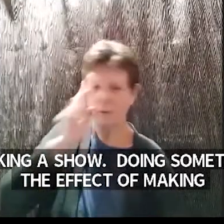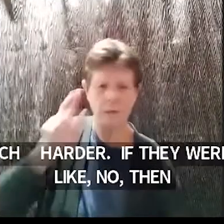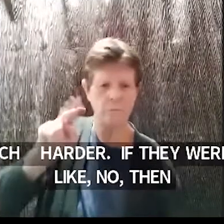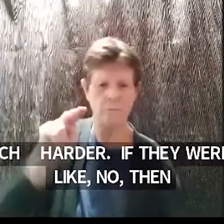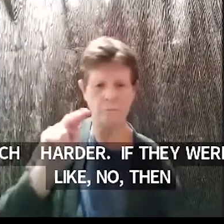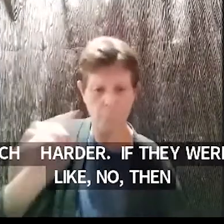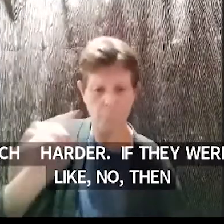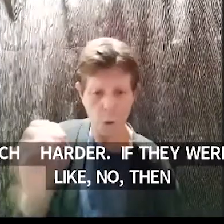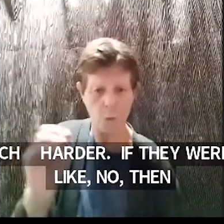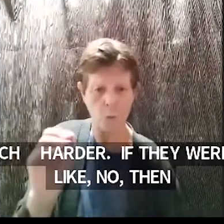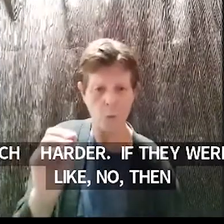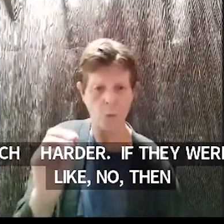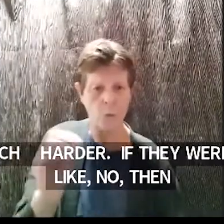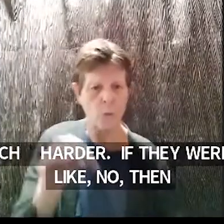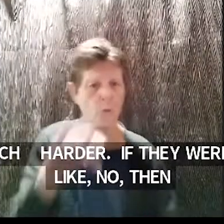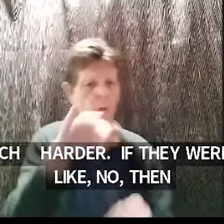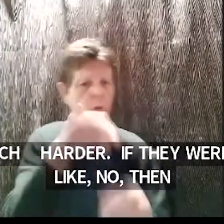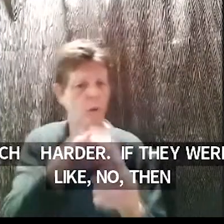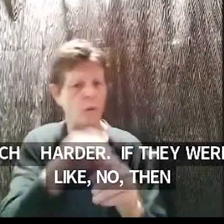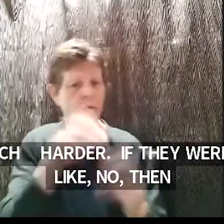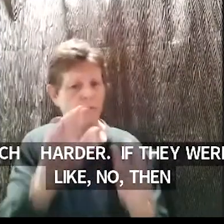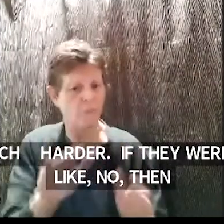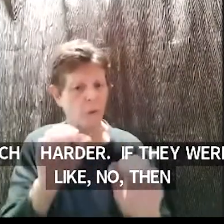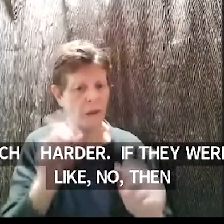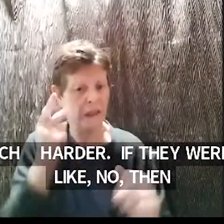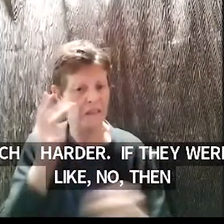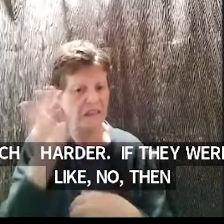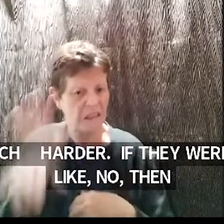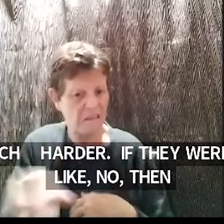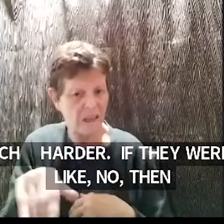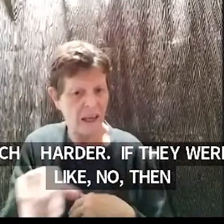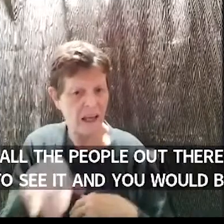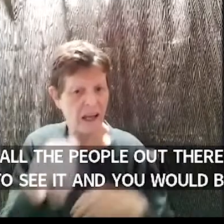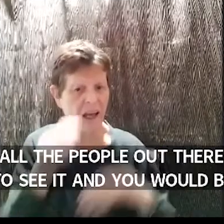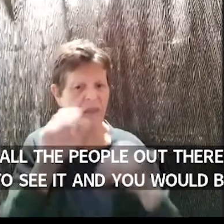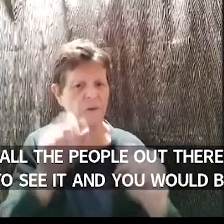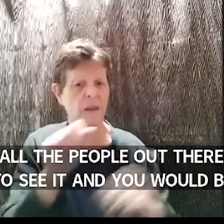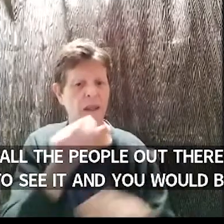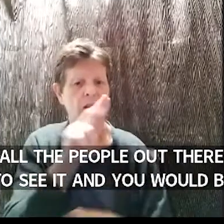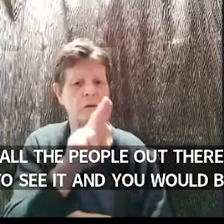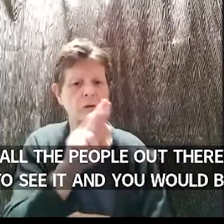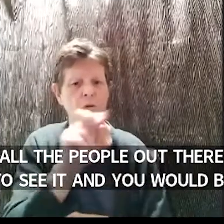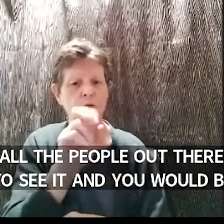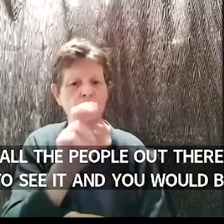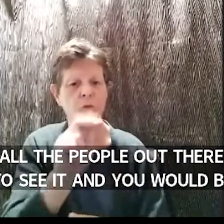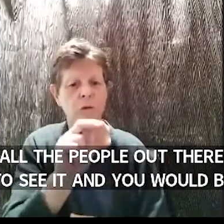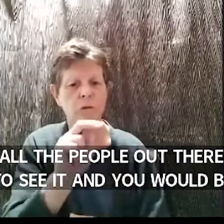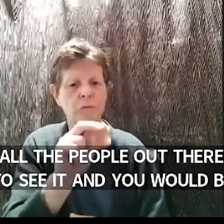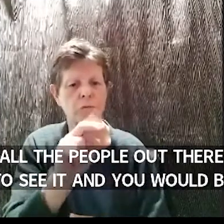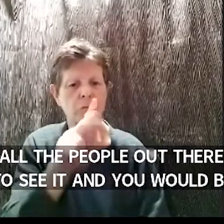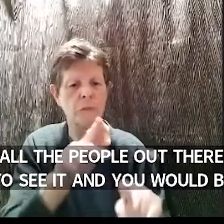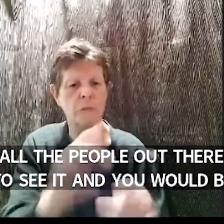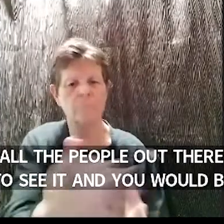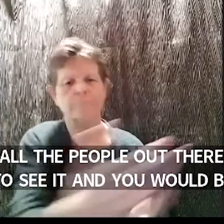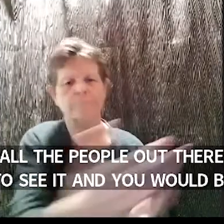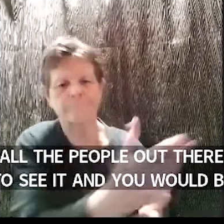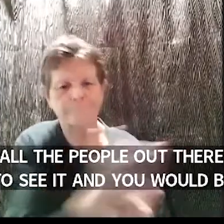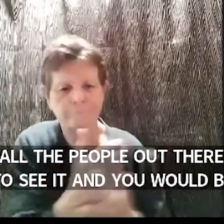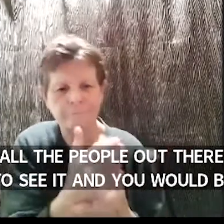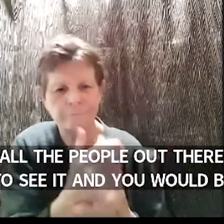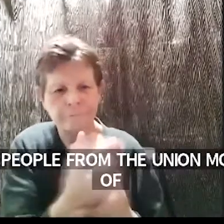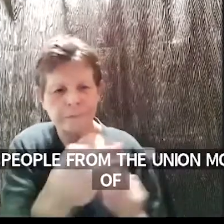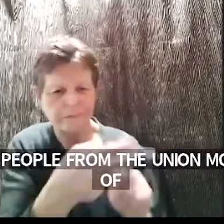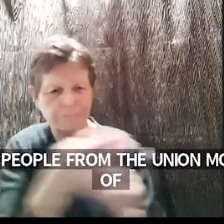there would be able to see it you'd be able to go collect people from the union movement or where else kind of easier but when when the less less affected people